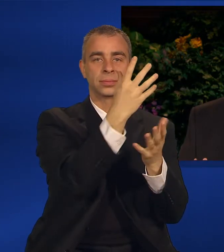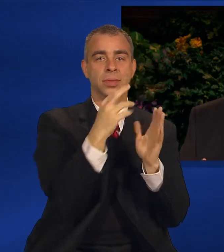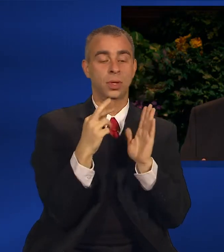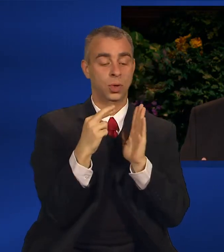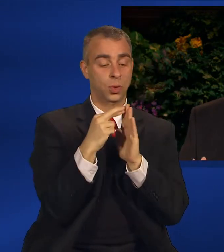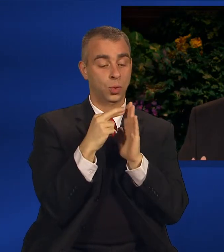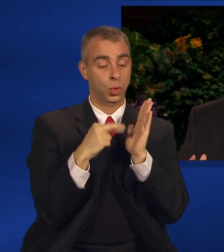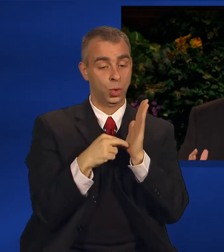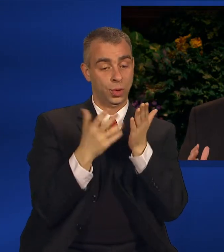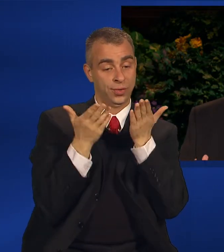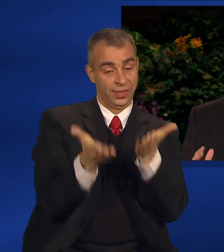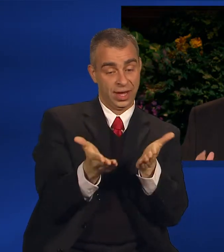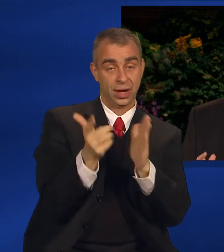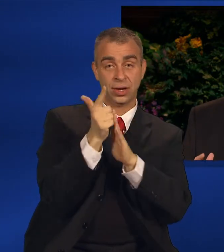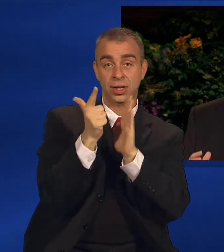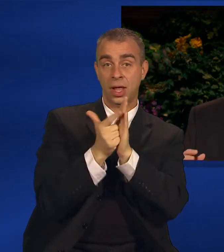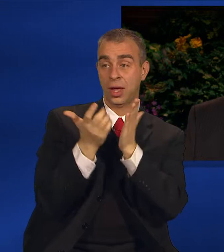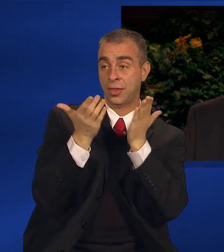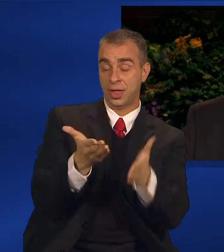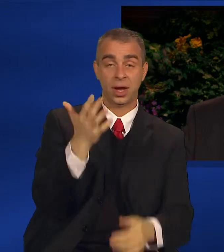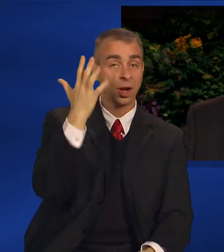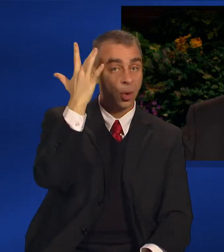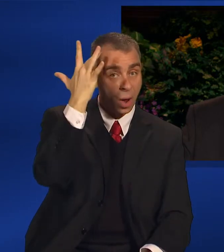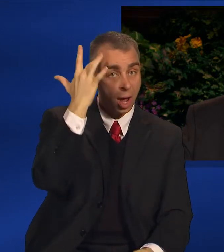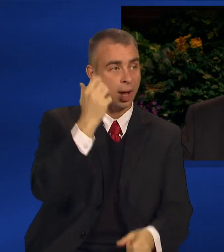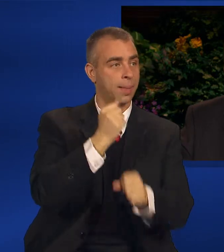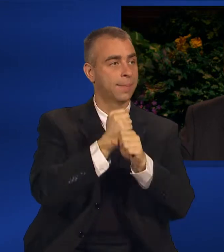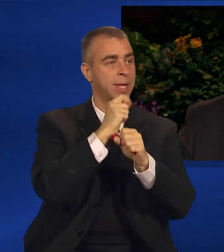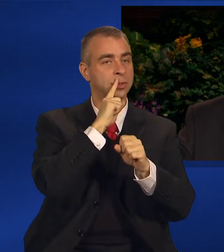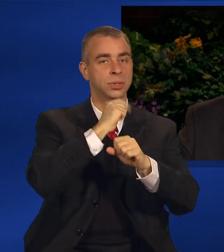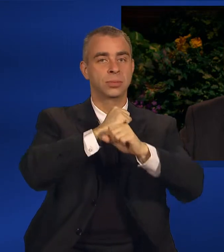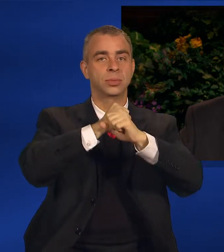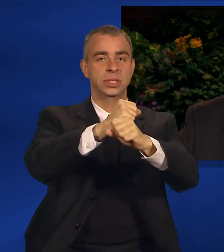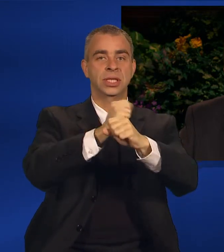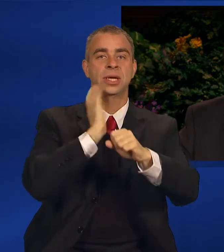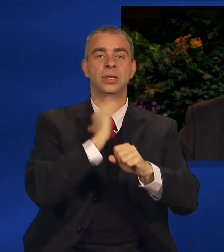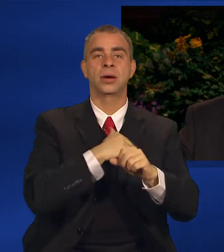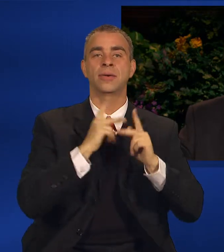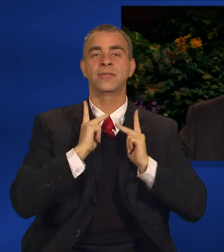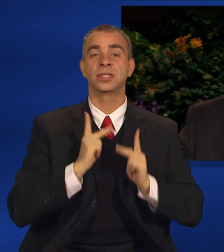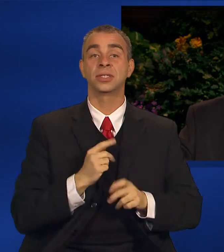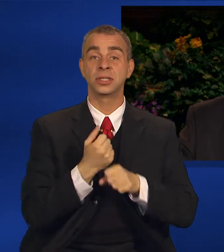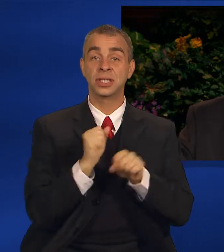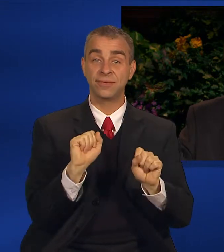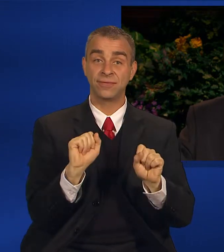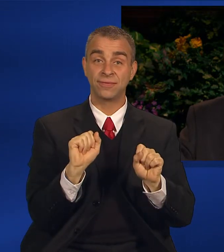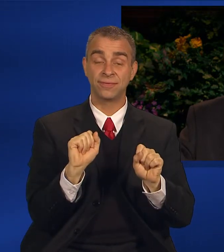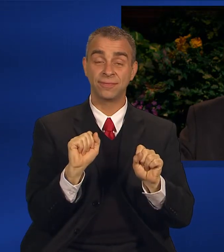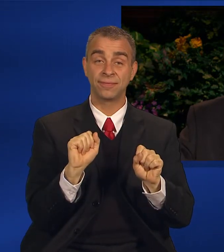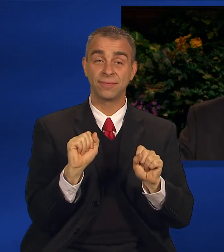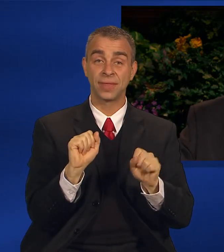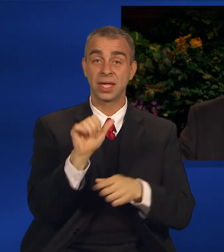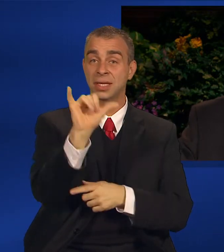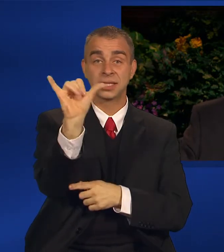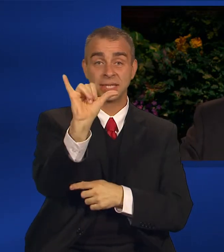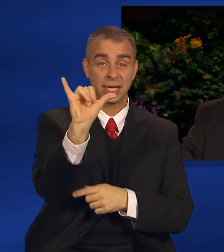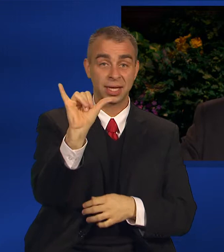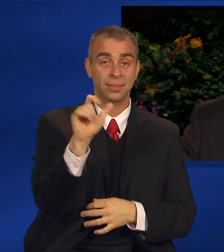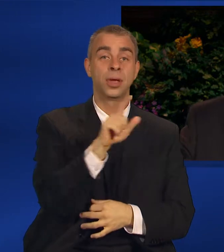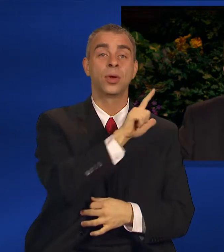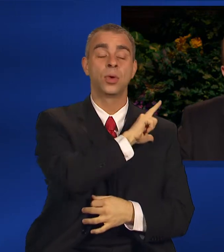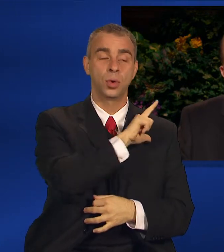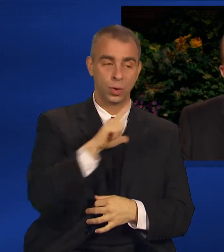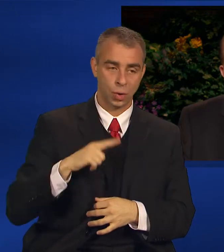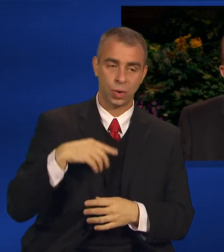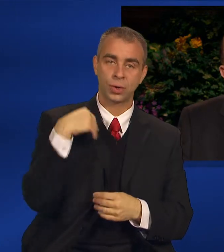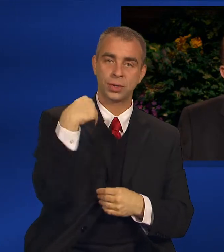and laws to help ensure our physical safety. Likewise, the Lord has provided